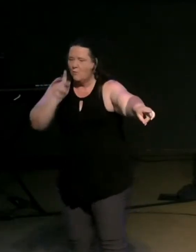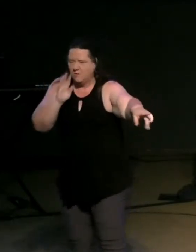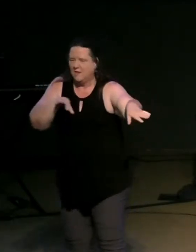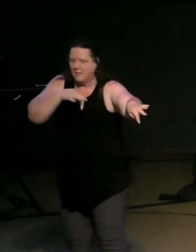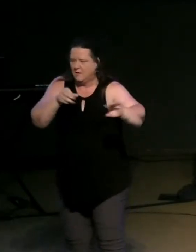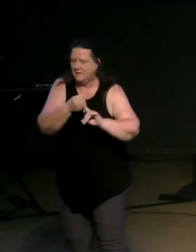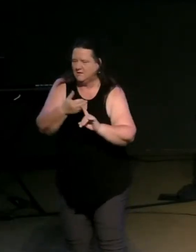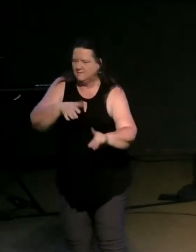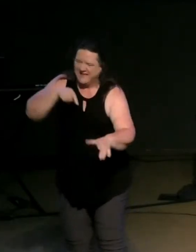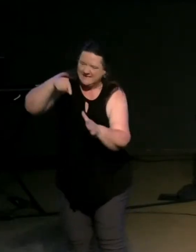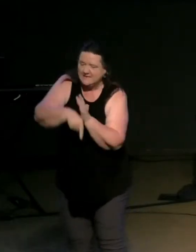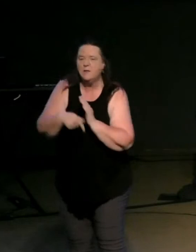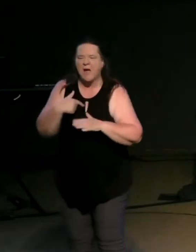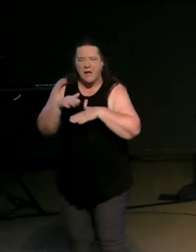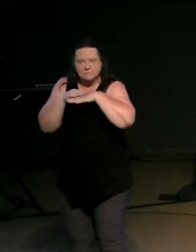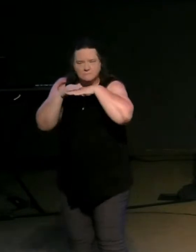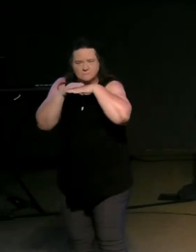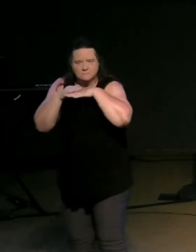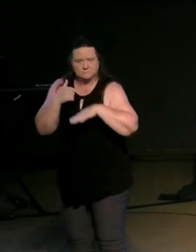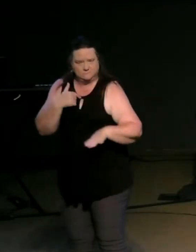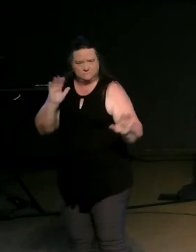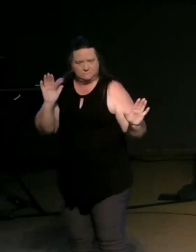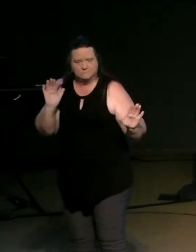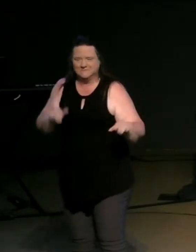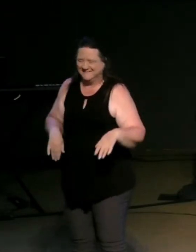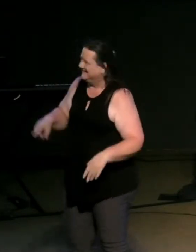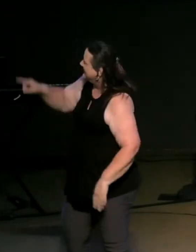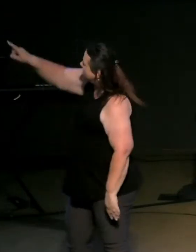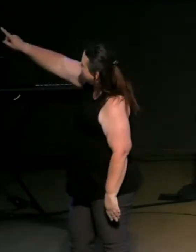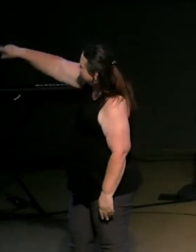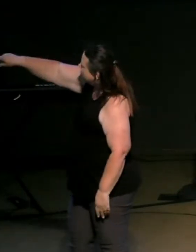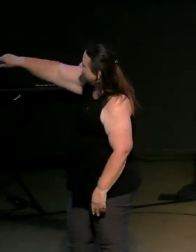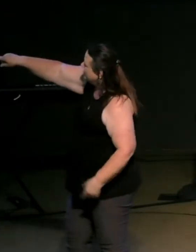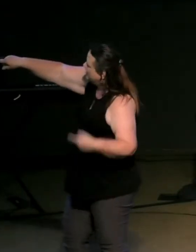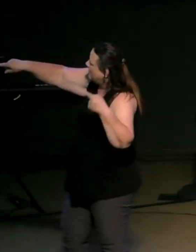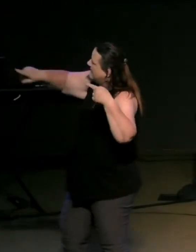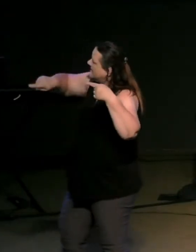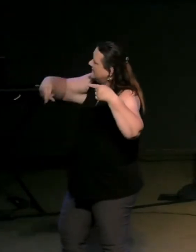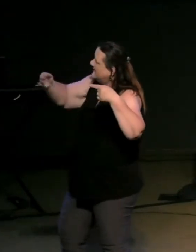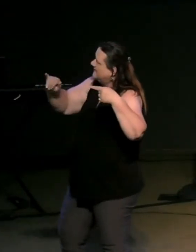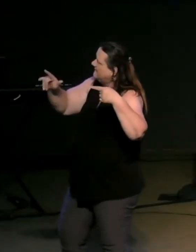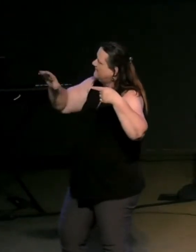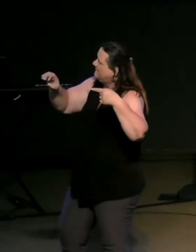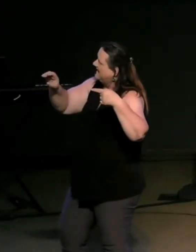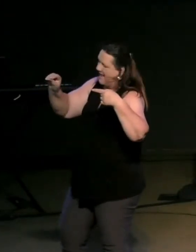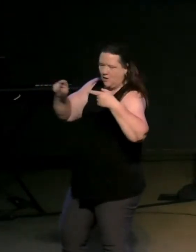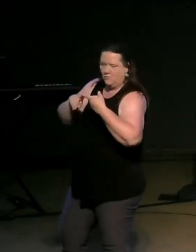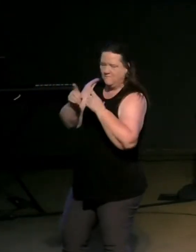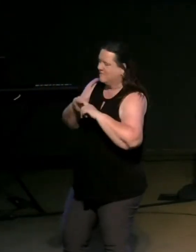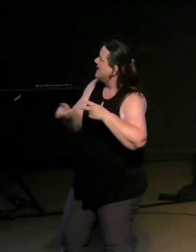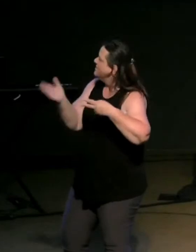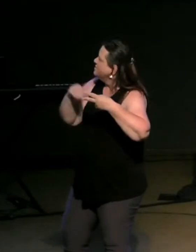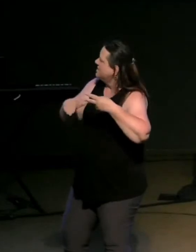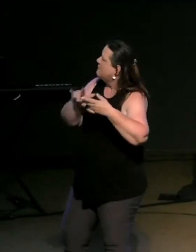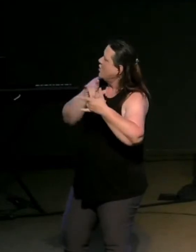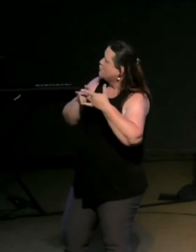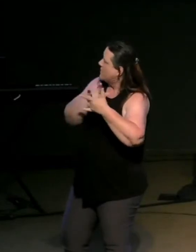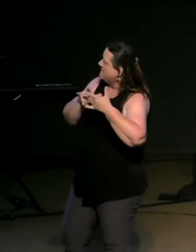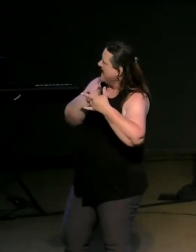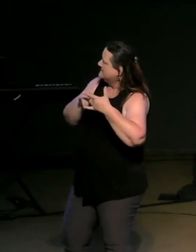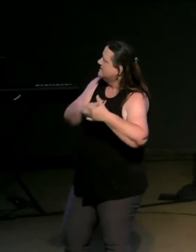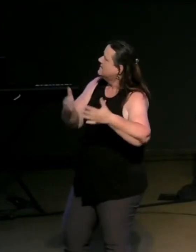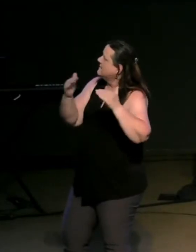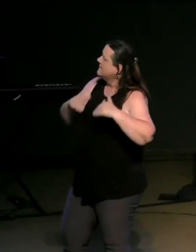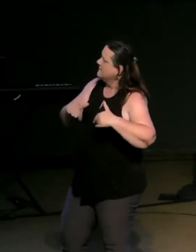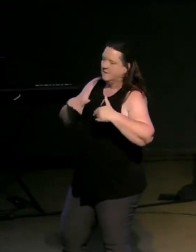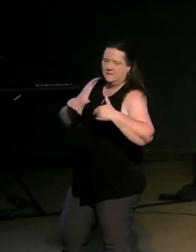uh on this but the three often translated love phileo which is a friendship love eros which is that romantic love um